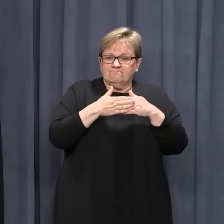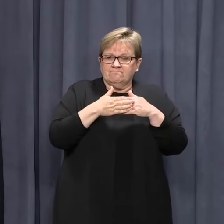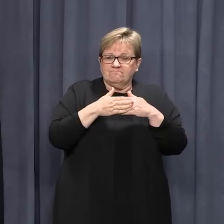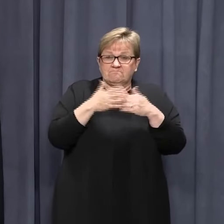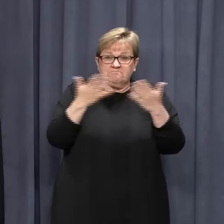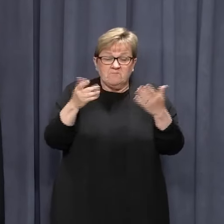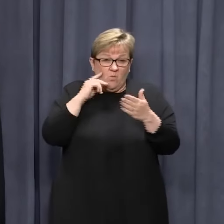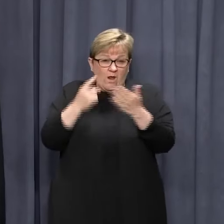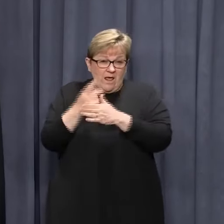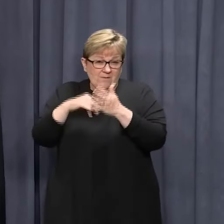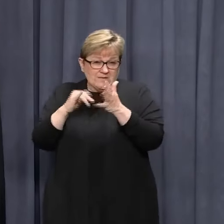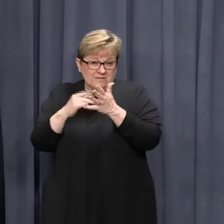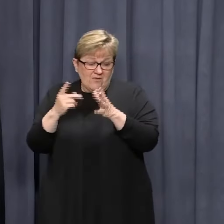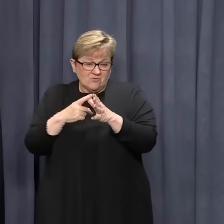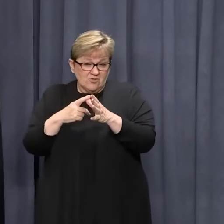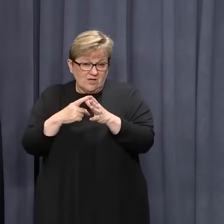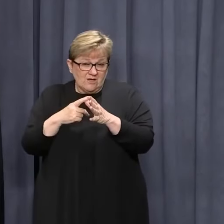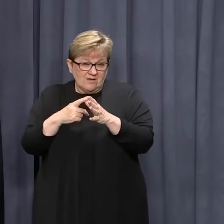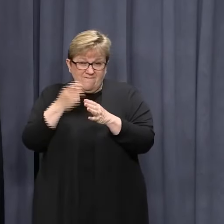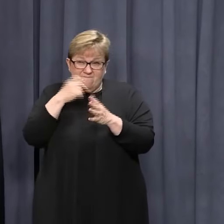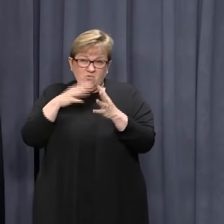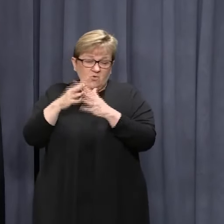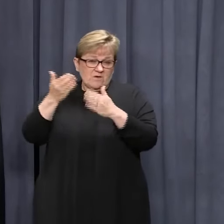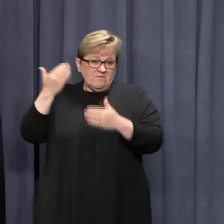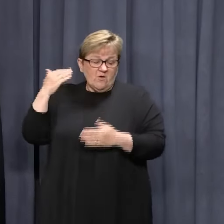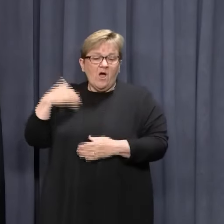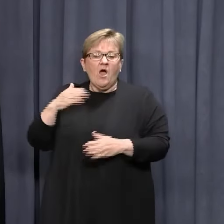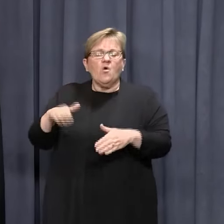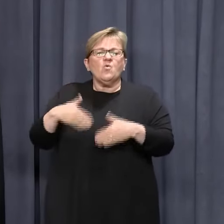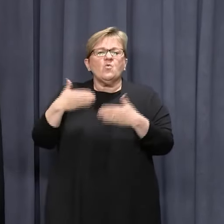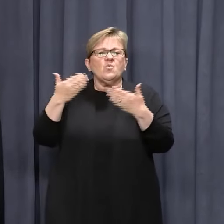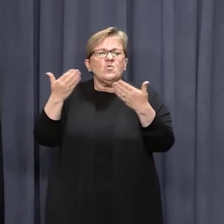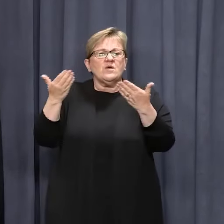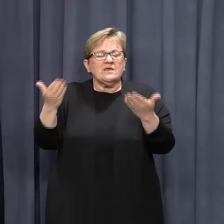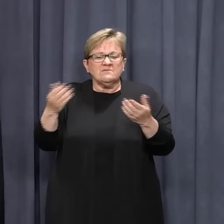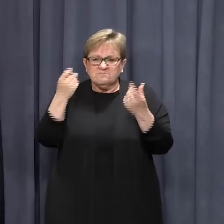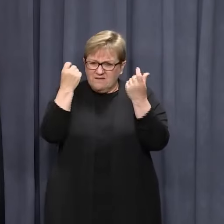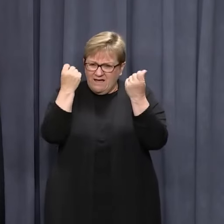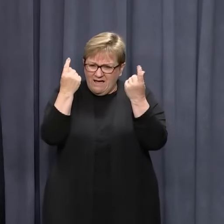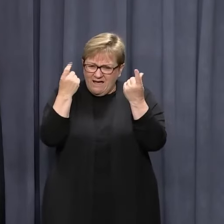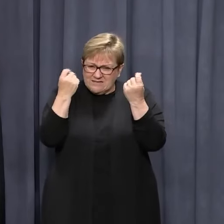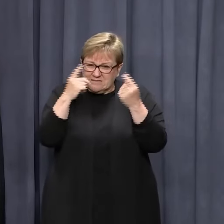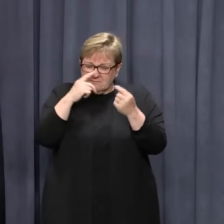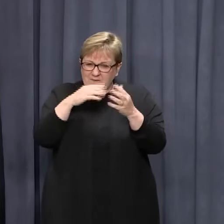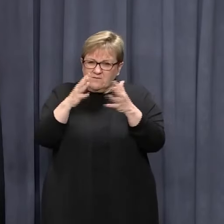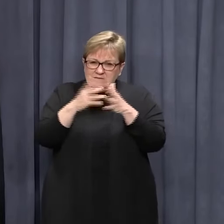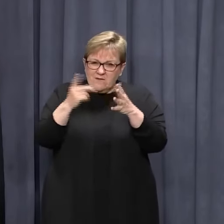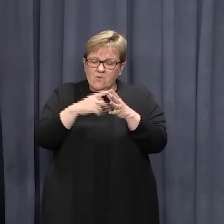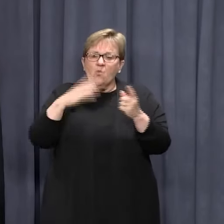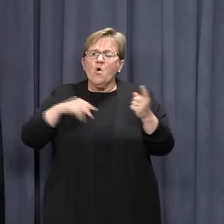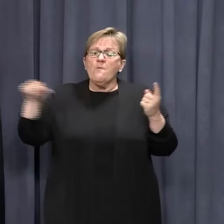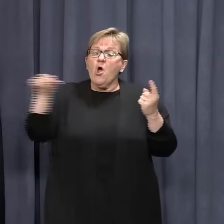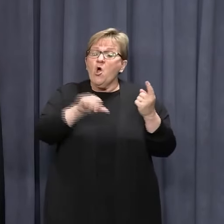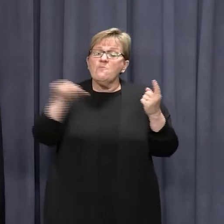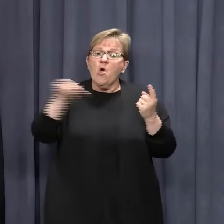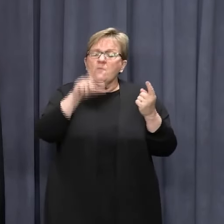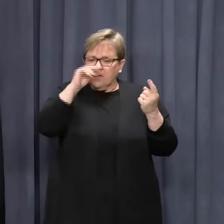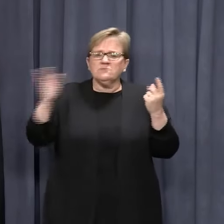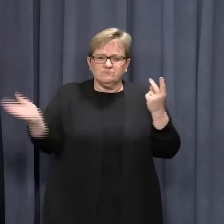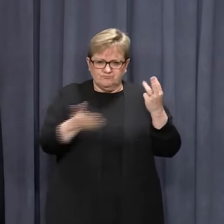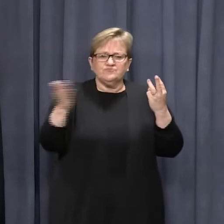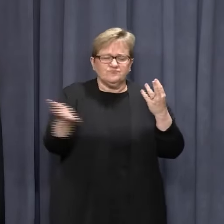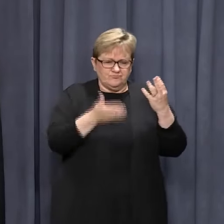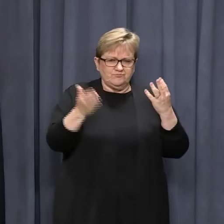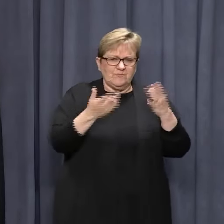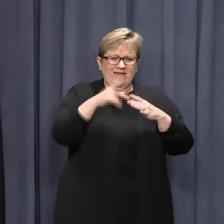Now, when it happened in South Australia, there a few weeks ago, we provided a compassionate exemption for West Australians wanting to return home, who